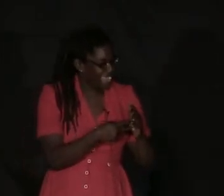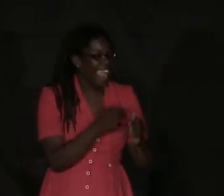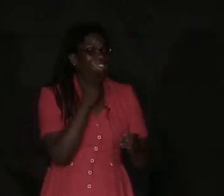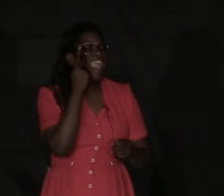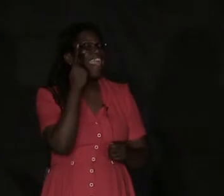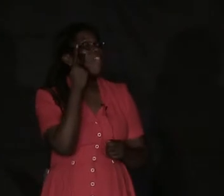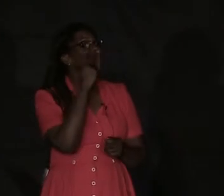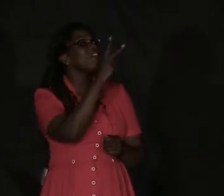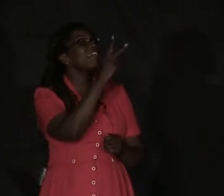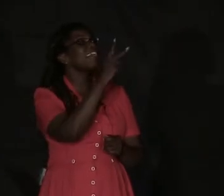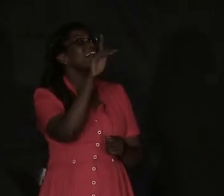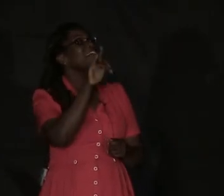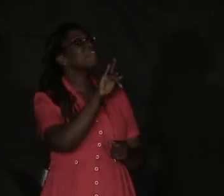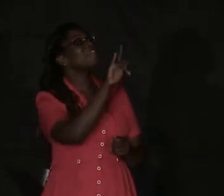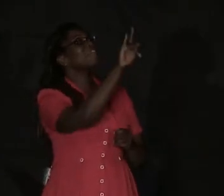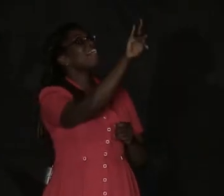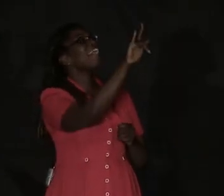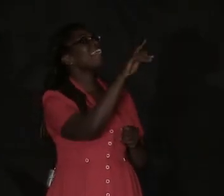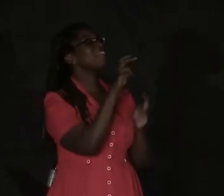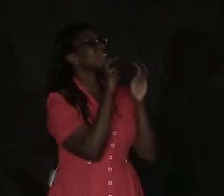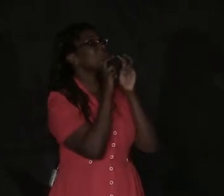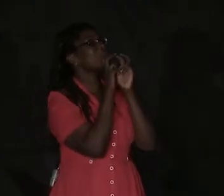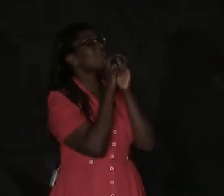Hey, look. A flying squirrel.